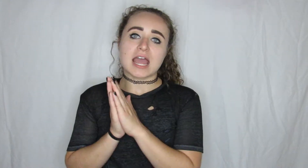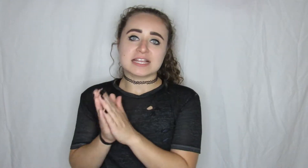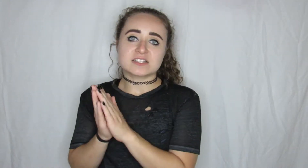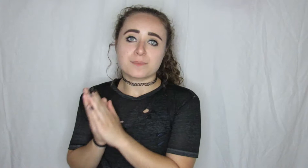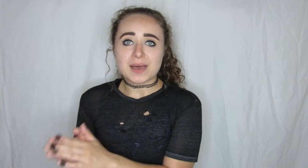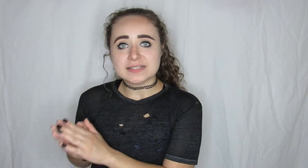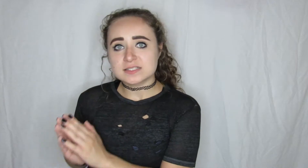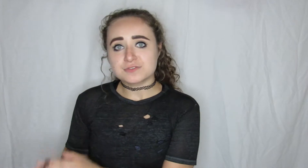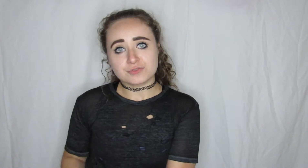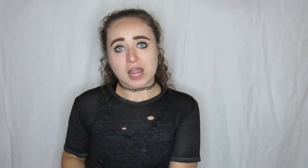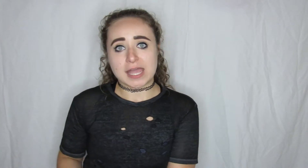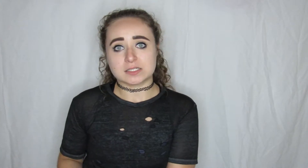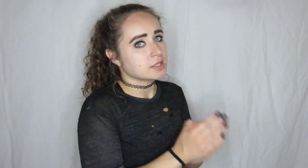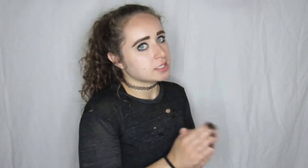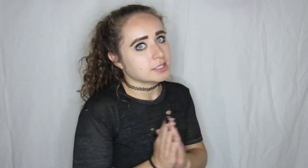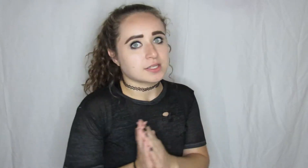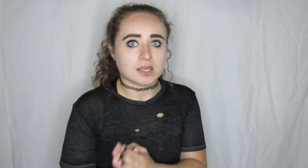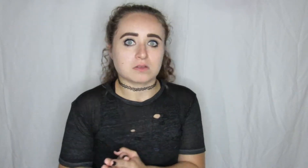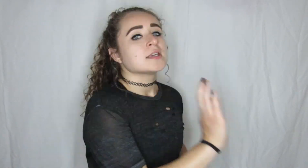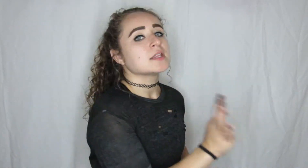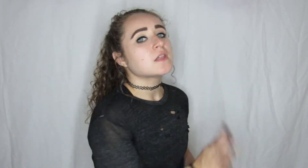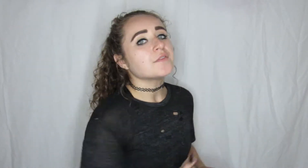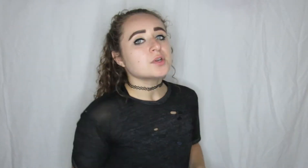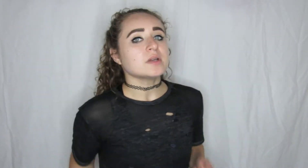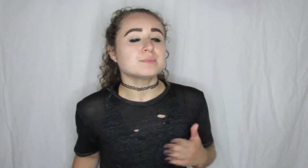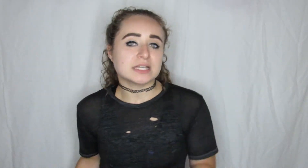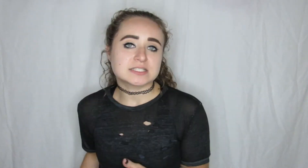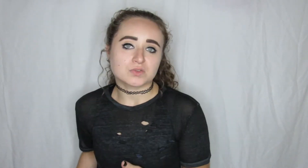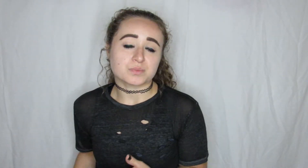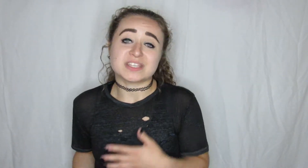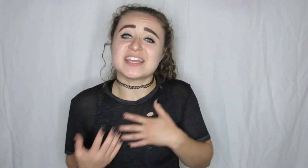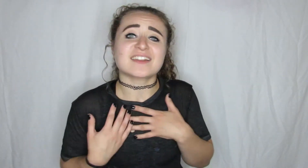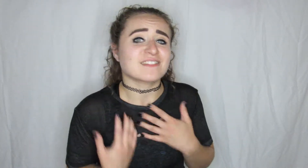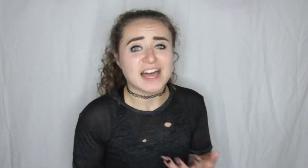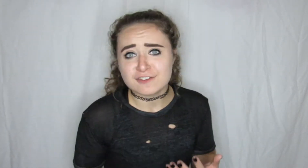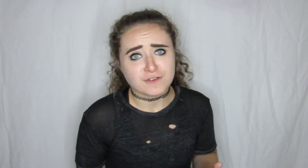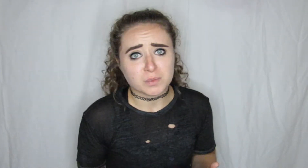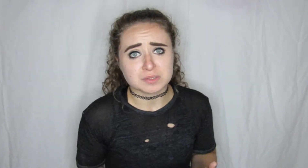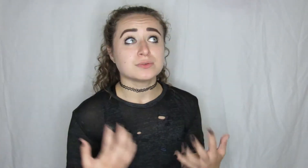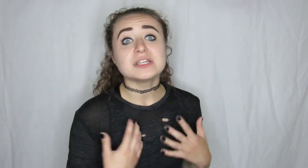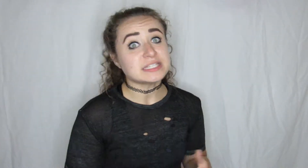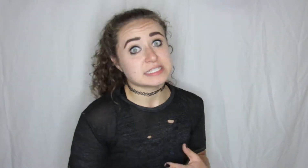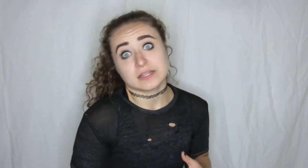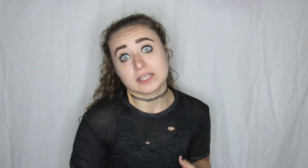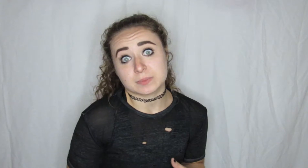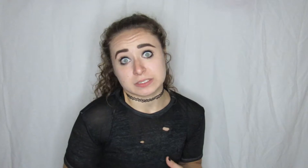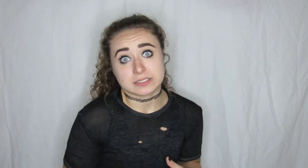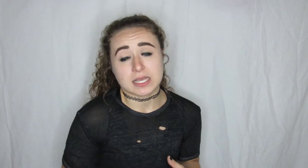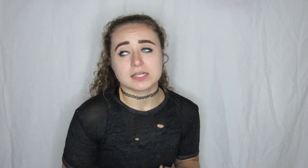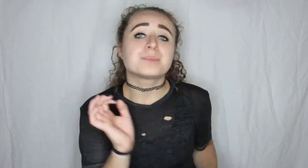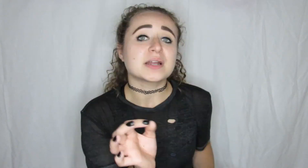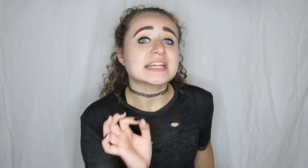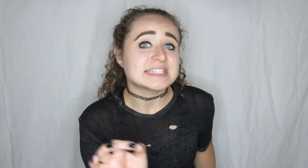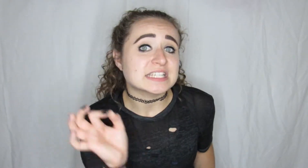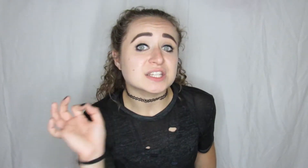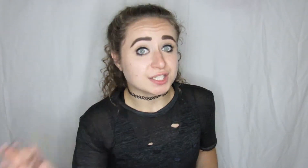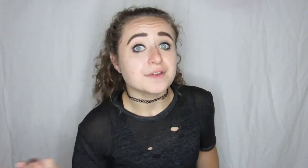as a best friend than anything else he loved going places with me he had a lot of fun with he really did like me he said but I didn't love